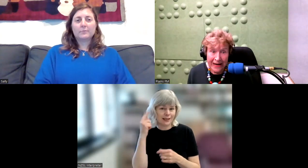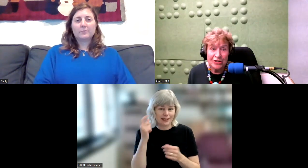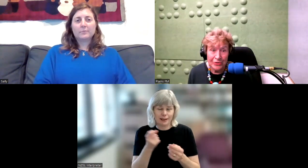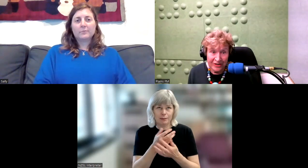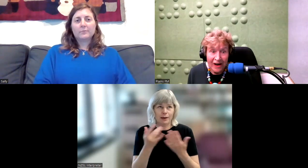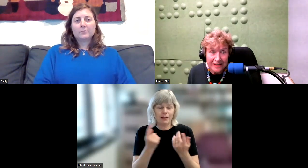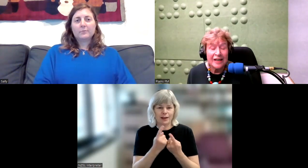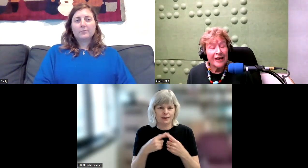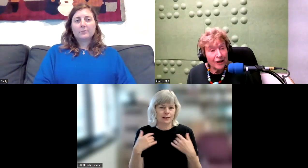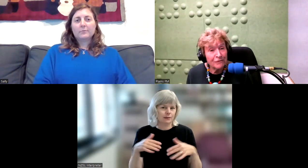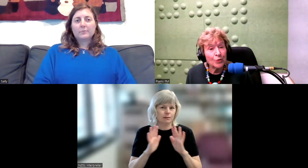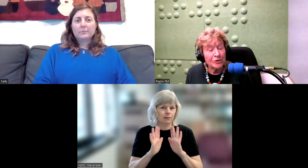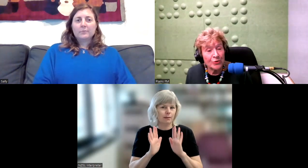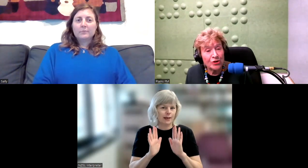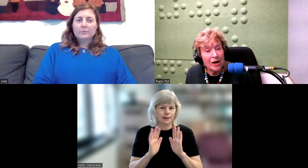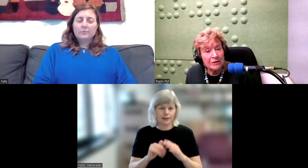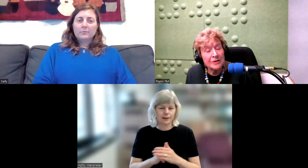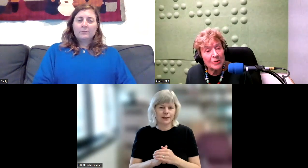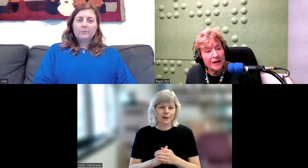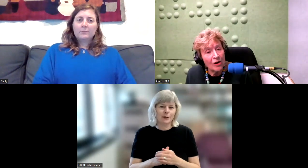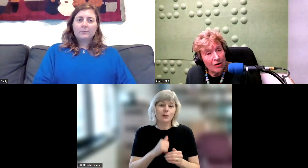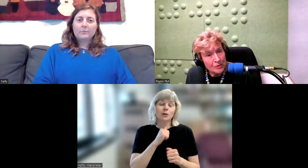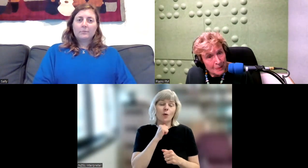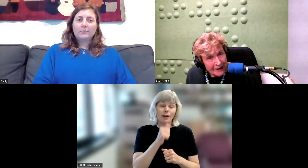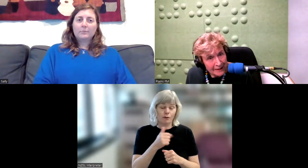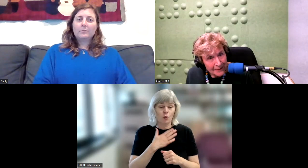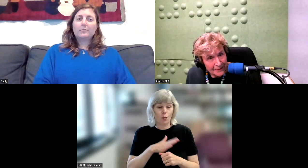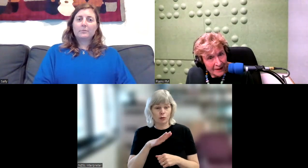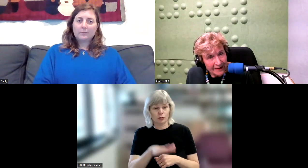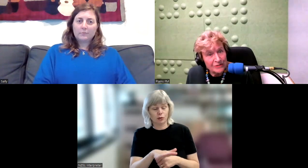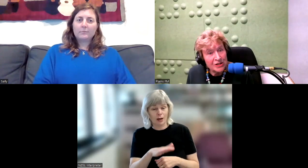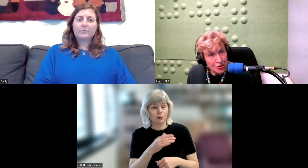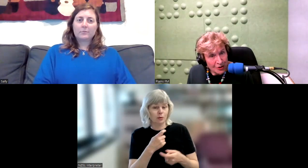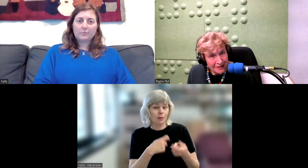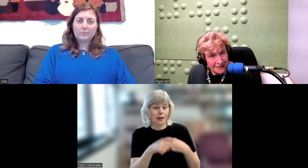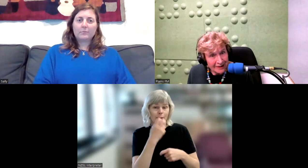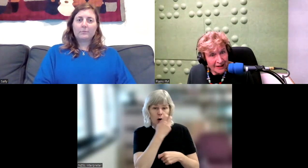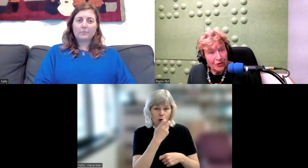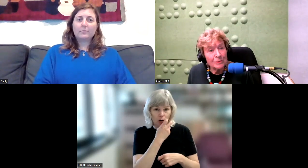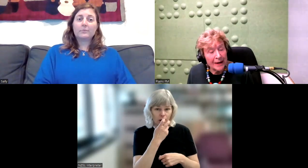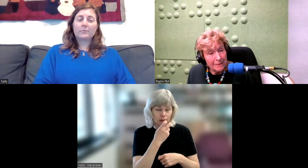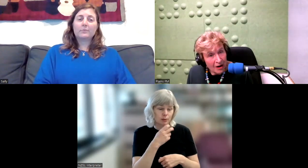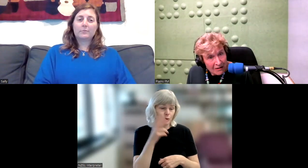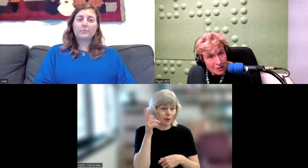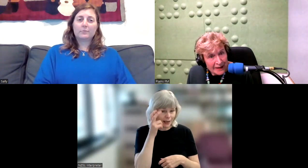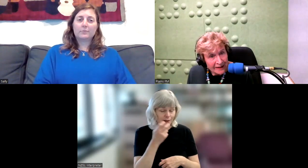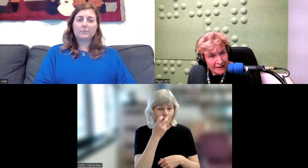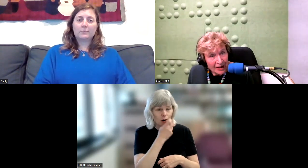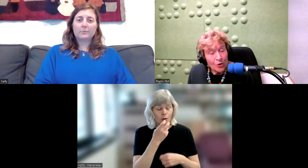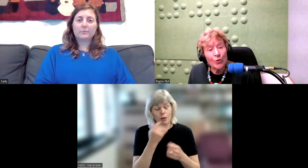magical device. If you want your child to be an oral speaker, there is a choice. You can become an oral speaker, or